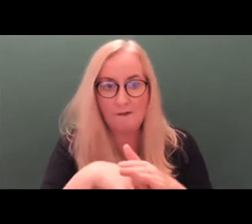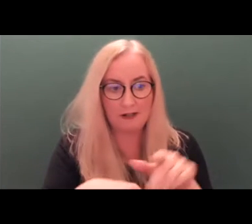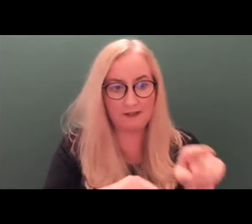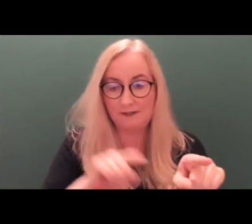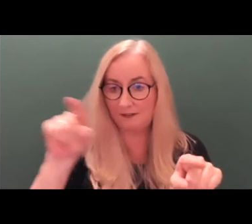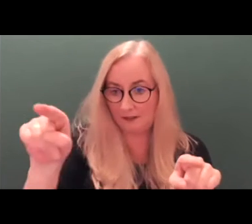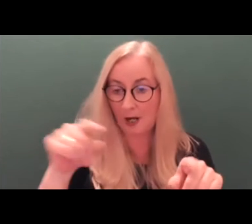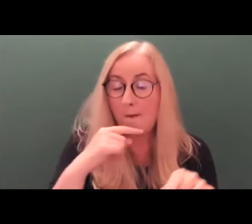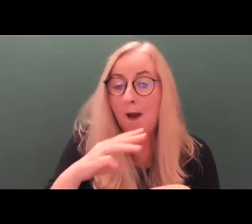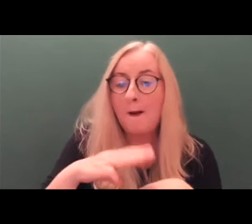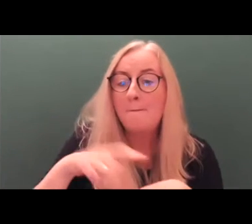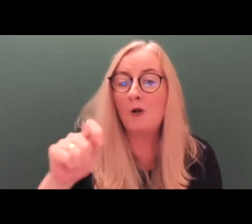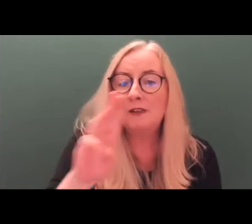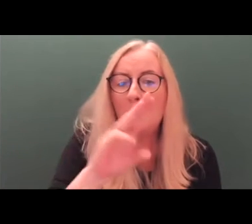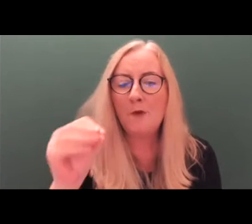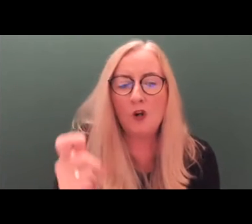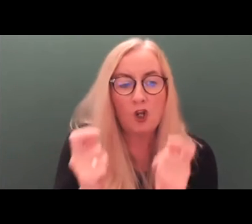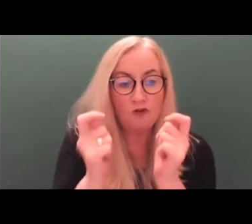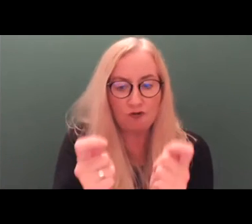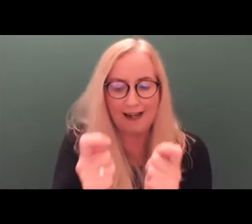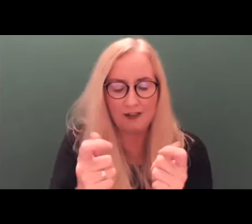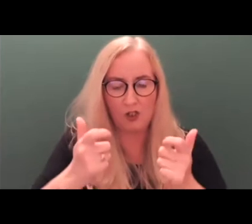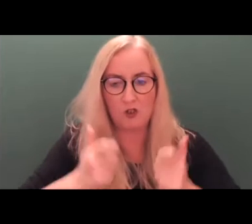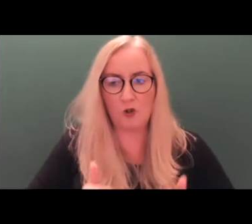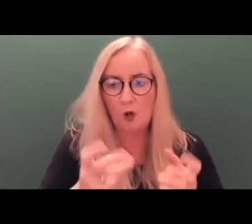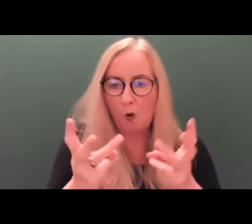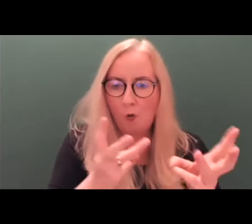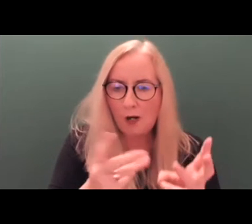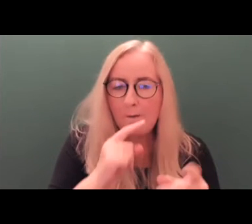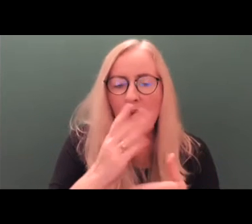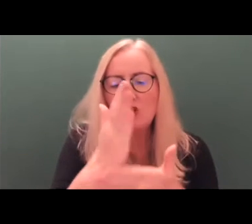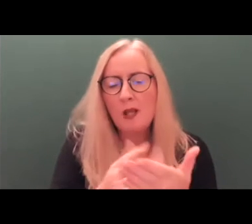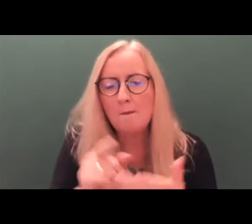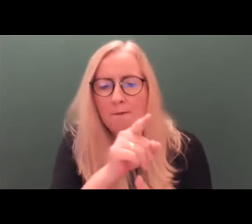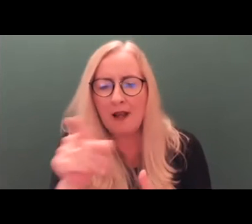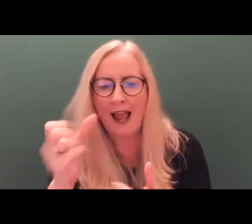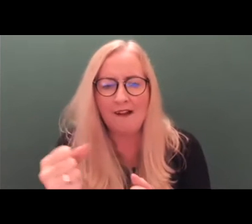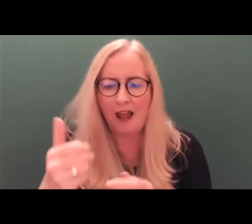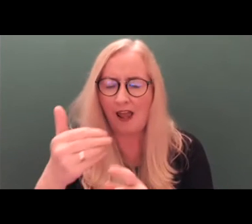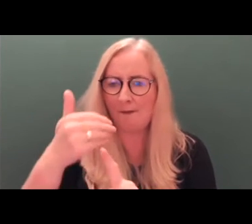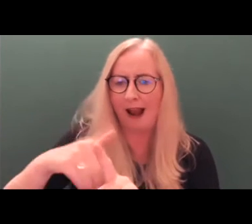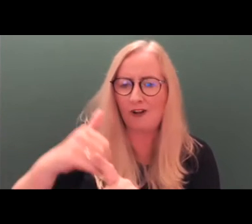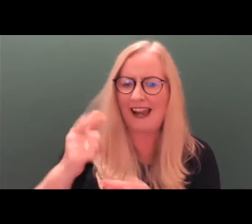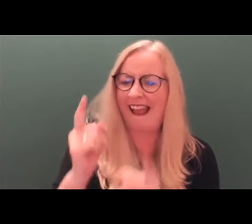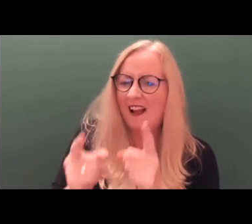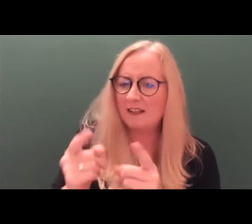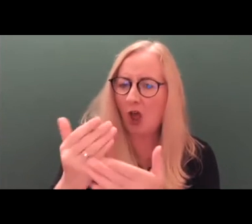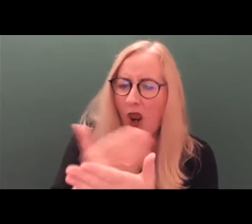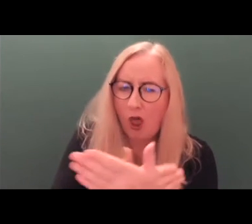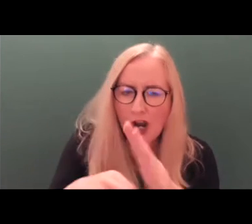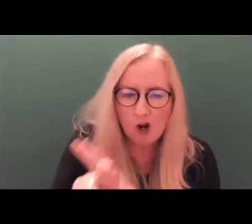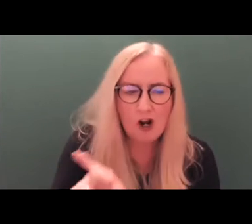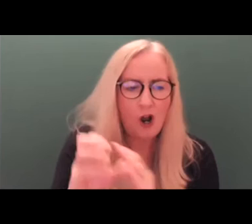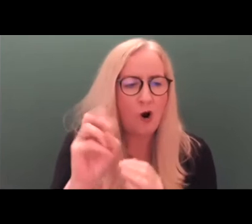Most of the peers are trained social workers, but there are also some who have a background as lawyers or some similar academic